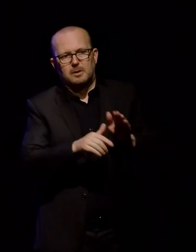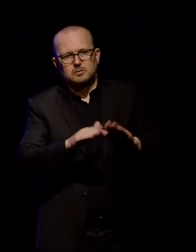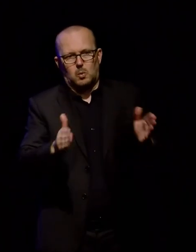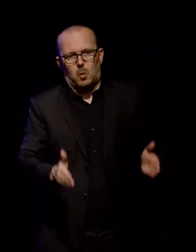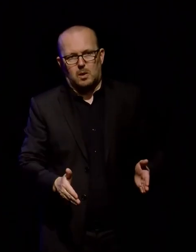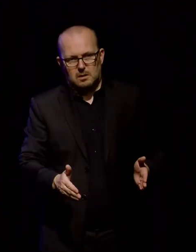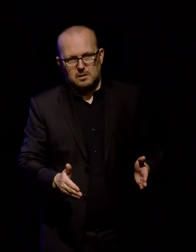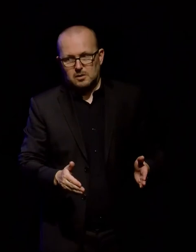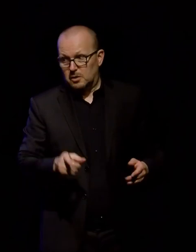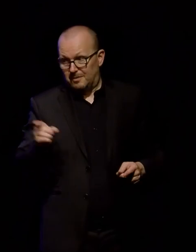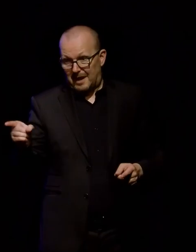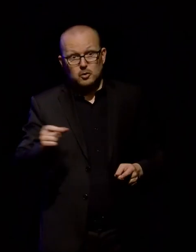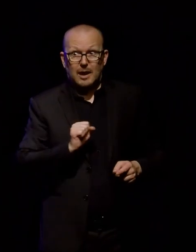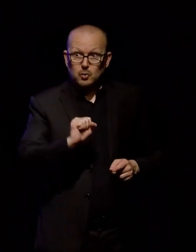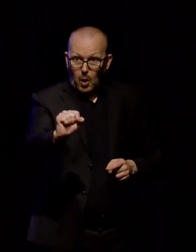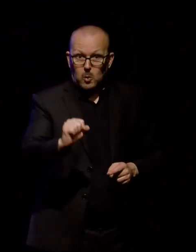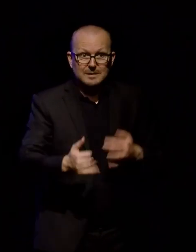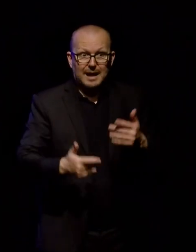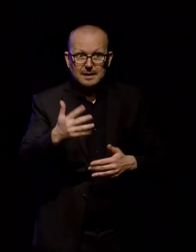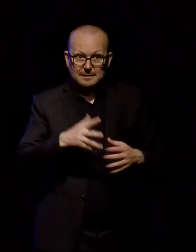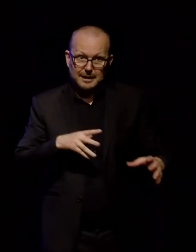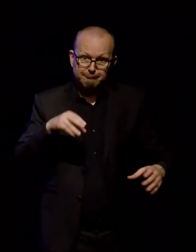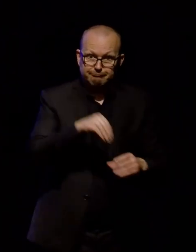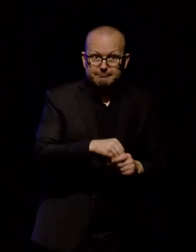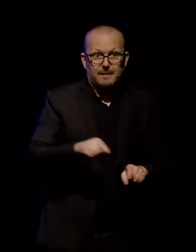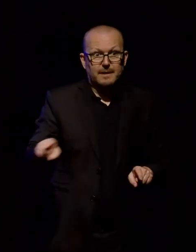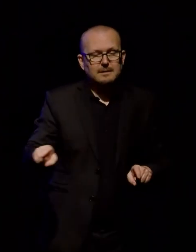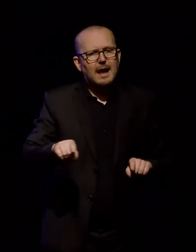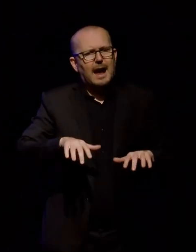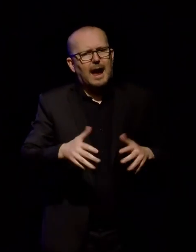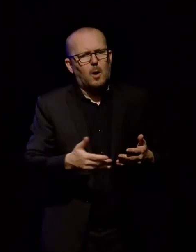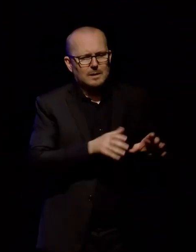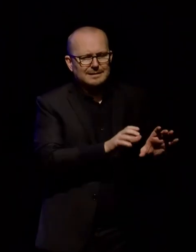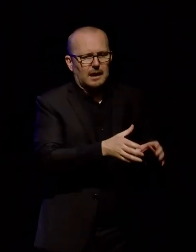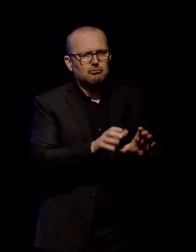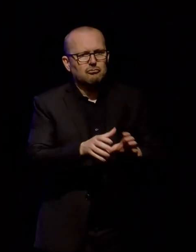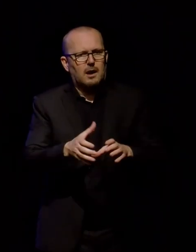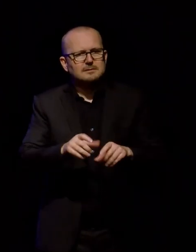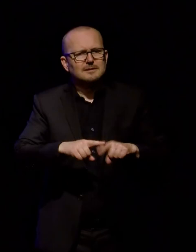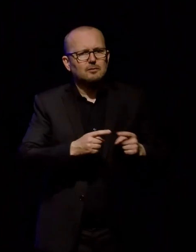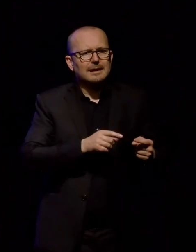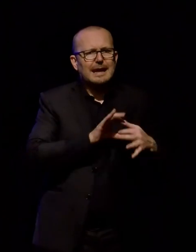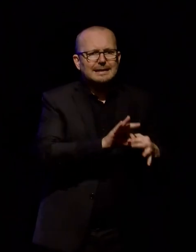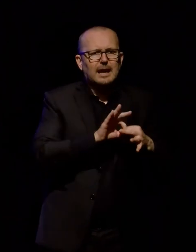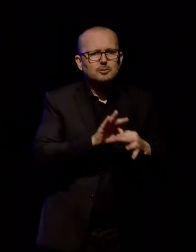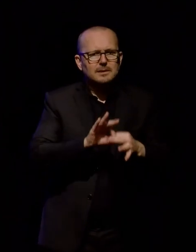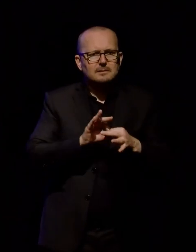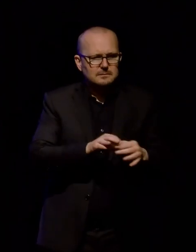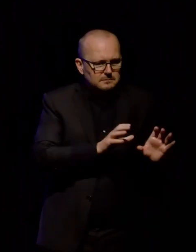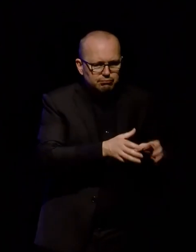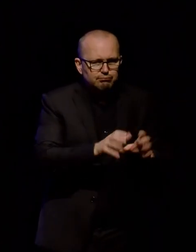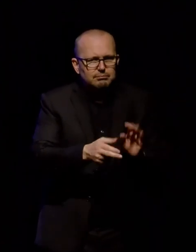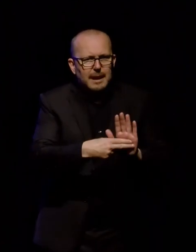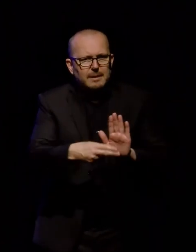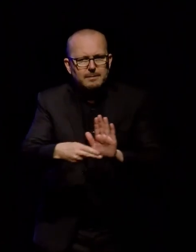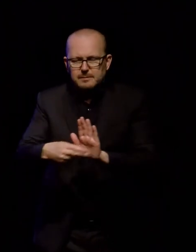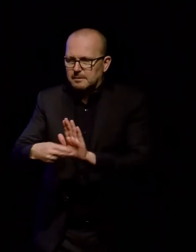own data into it. It's basically how we're categorising types of engagement and to record impact internally. Is it